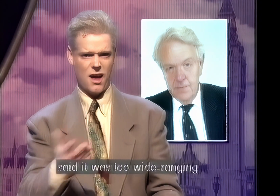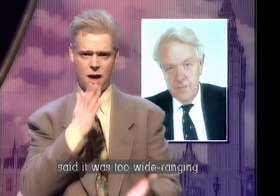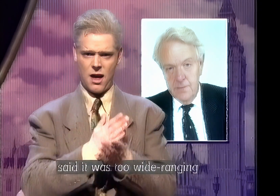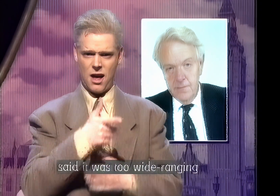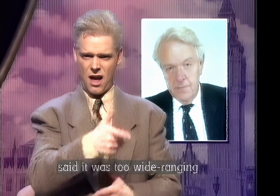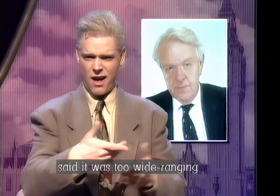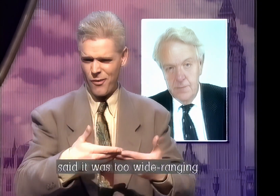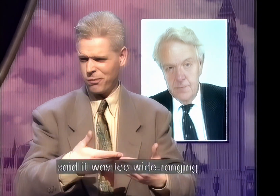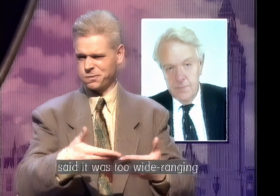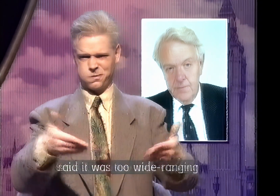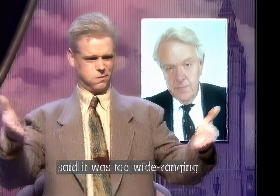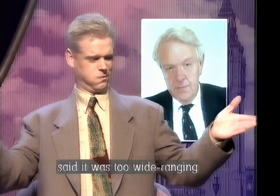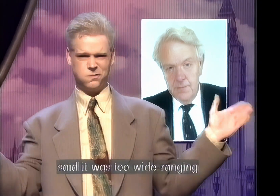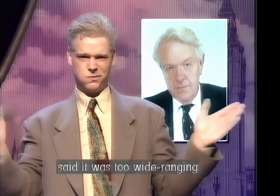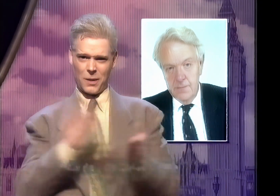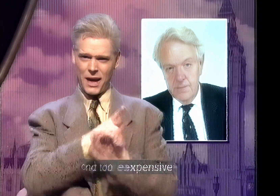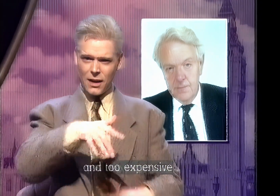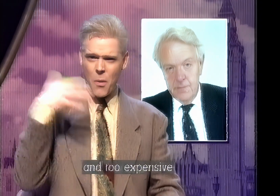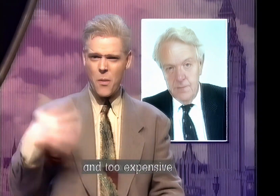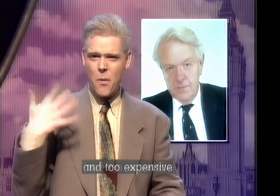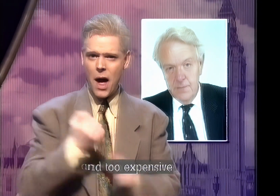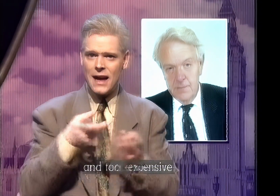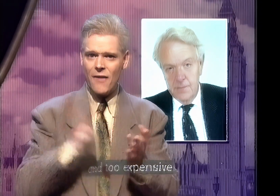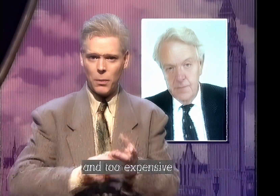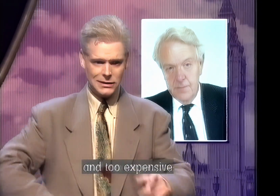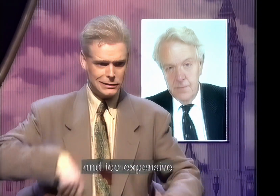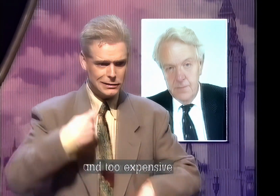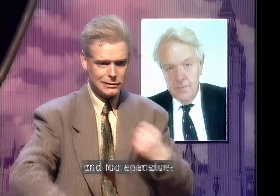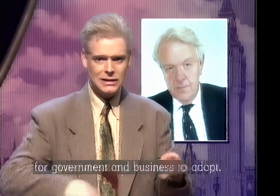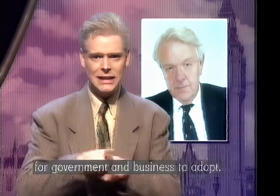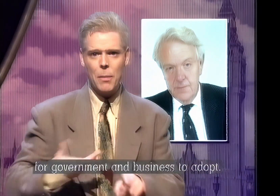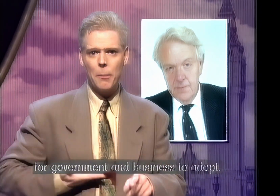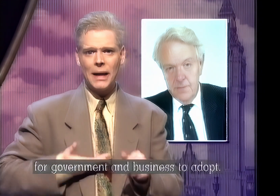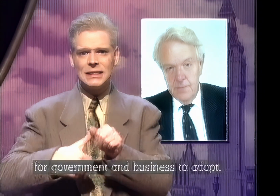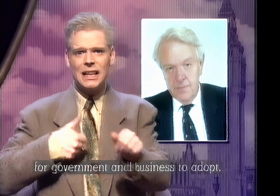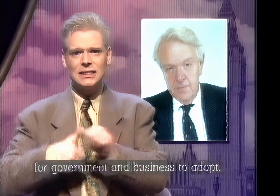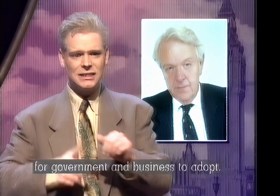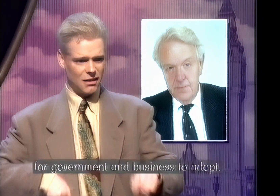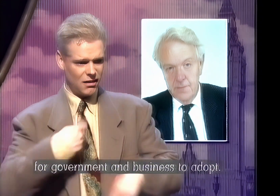Said it was too wide ranging. And too expensive. For government and business to adopt.